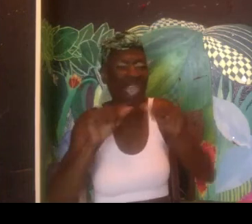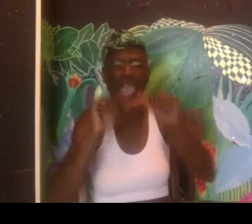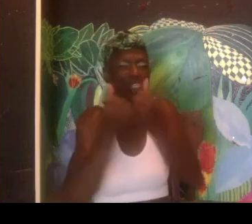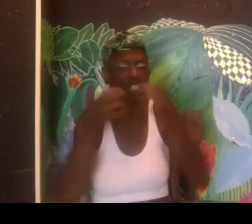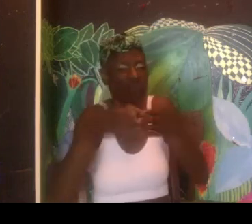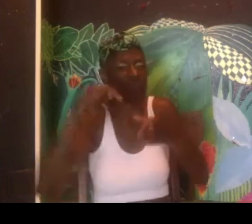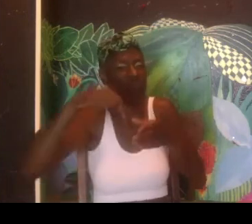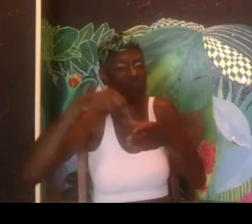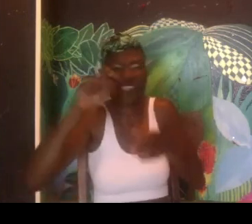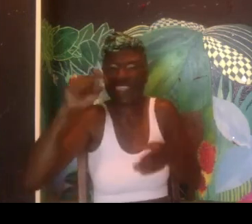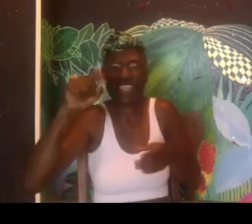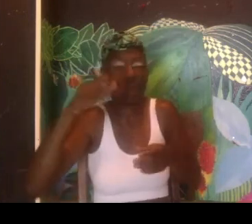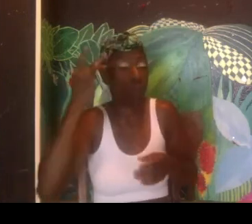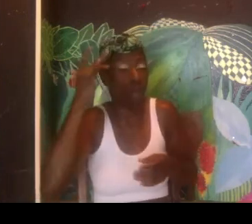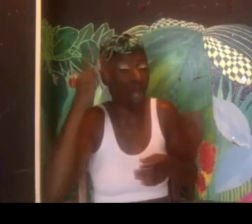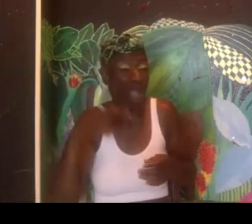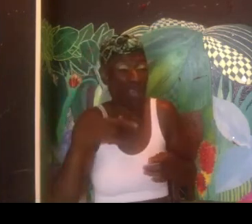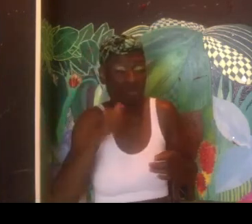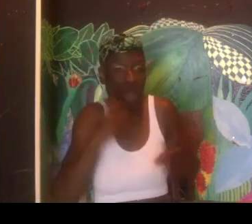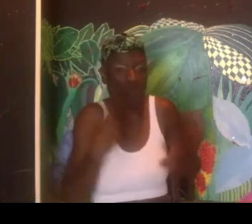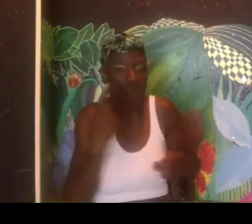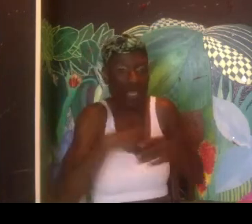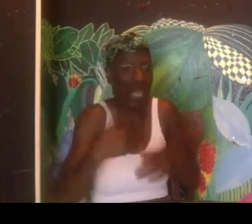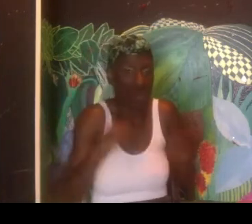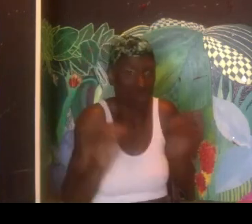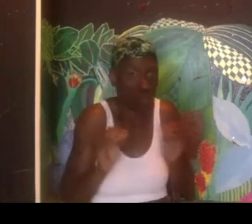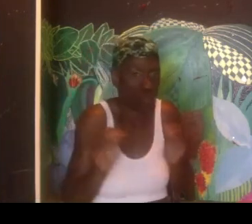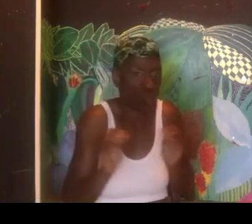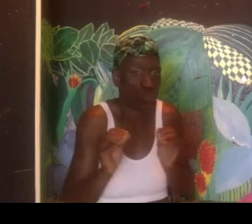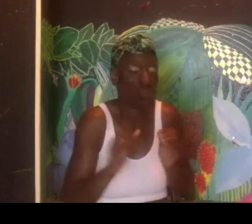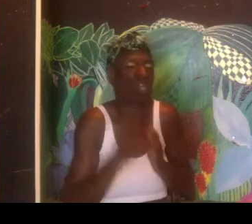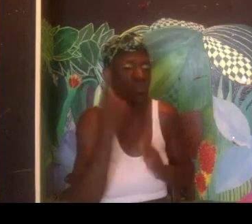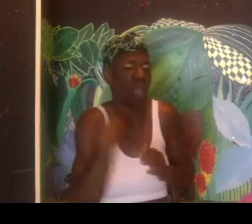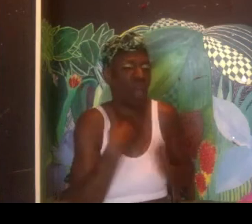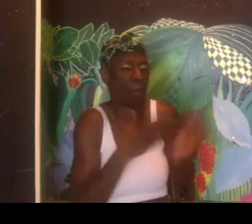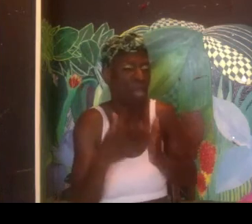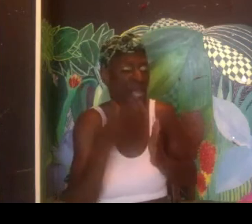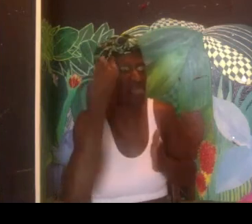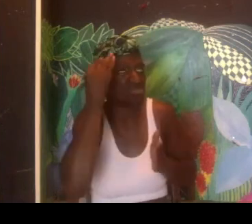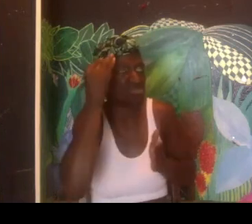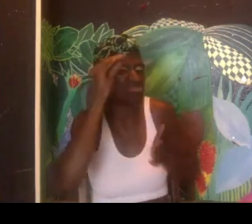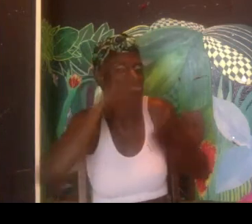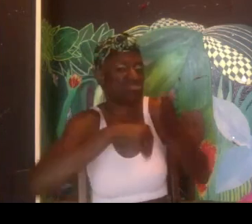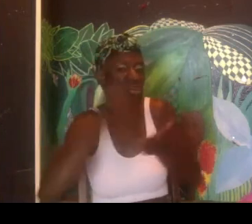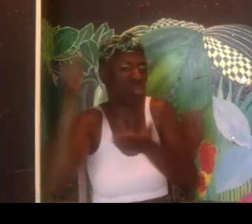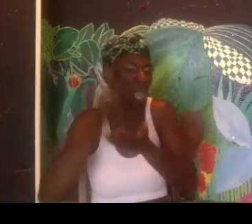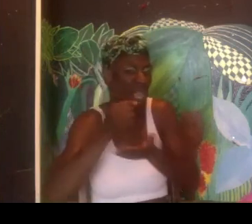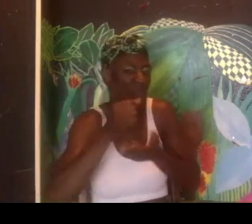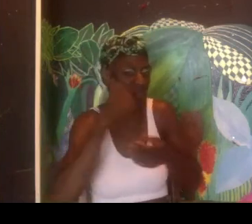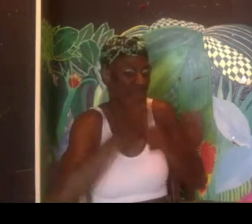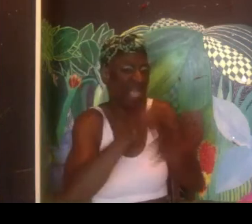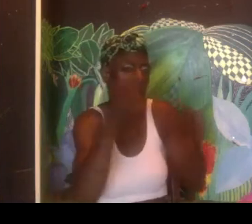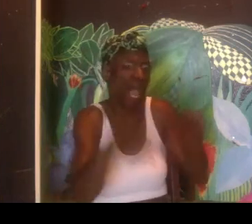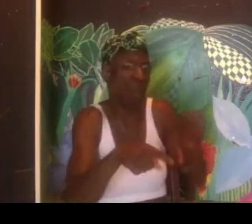certification or an agency or something to really uplift this community. Because there isn't anything like it in Canada.